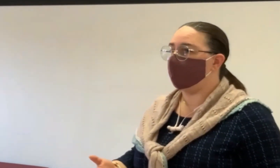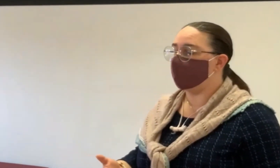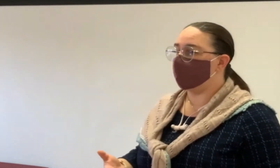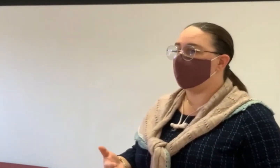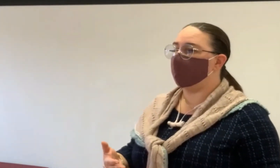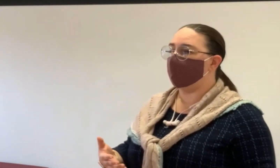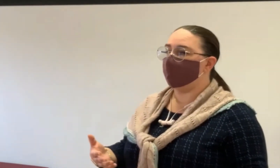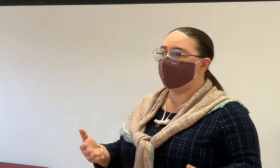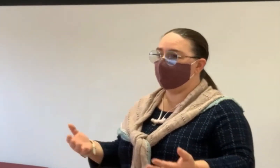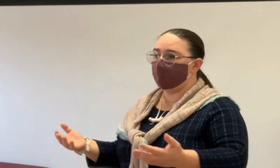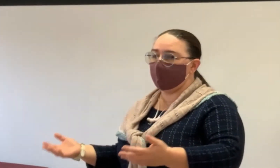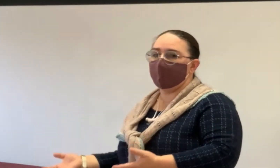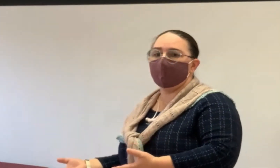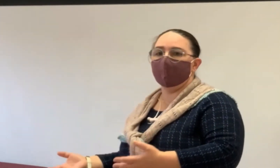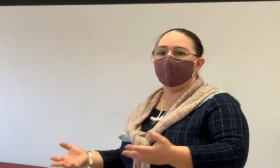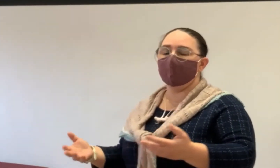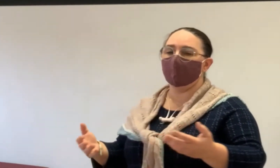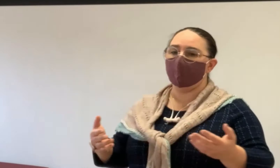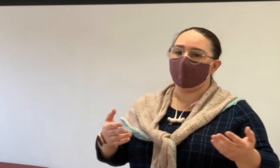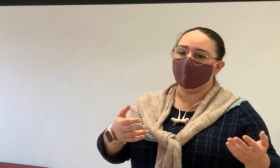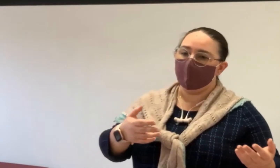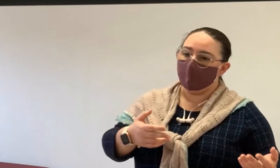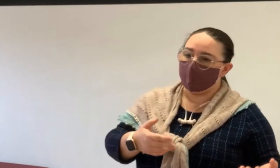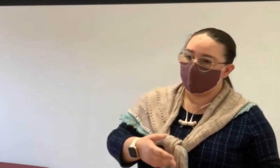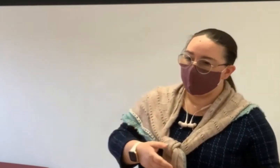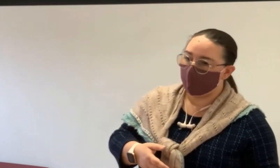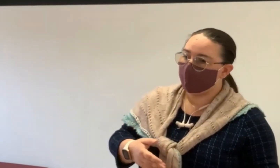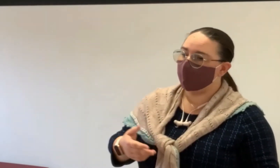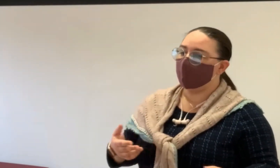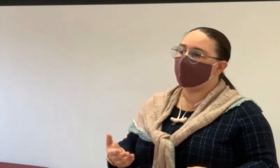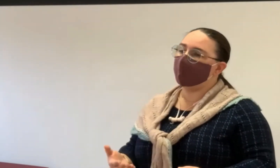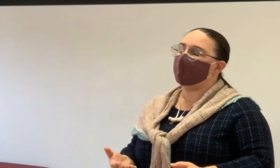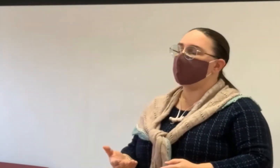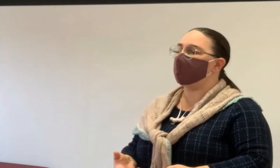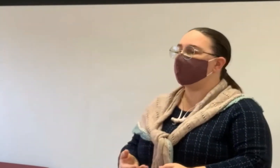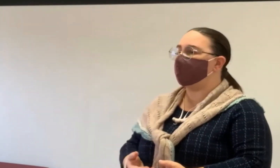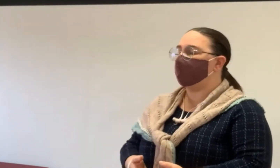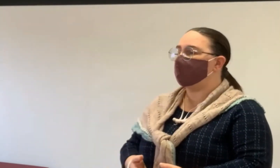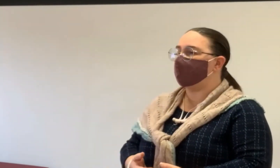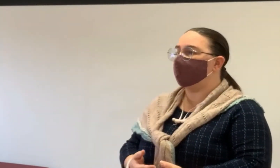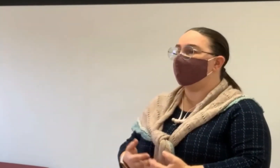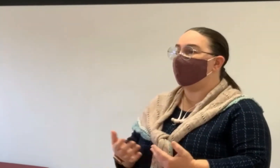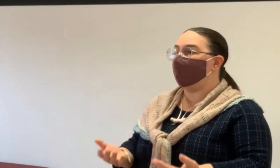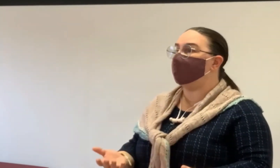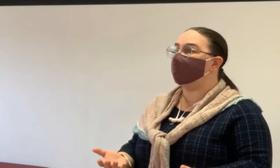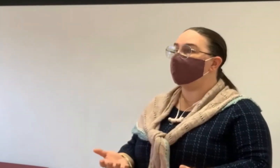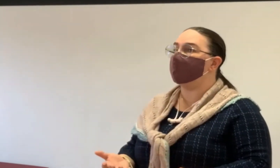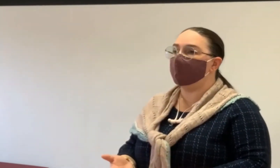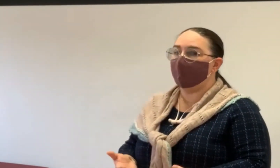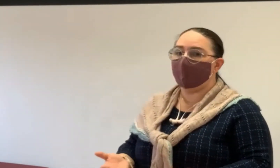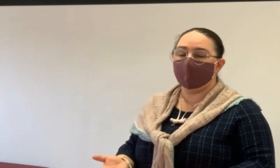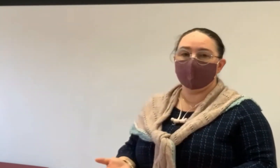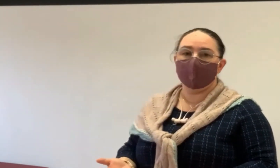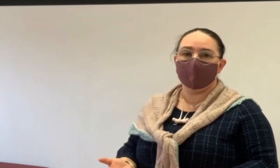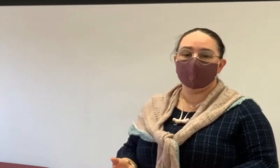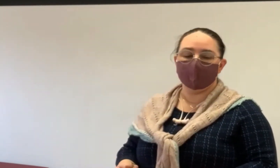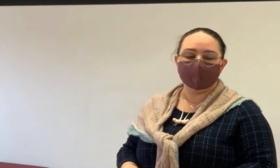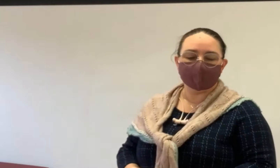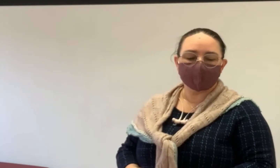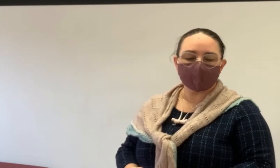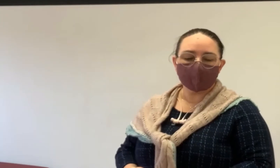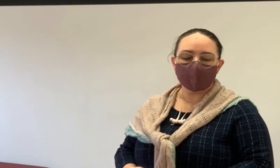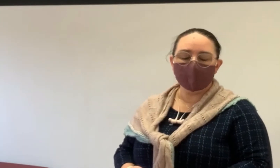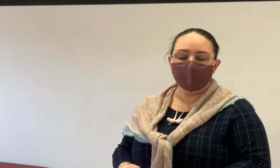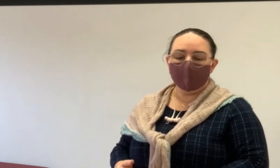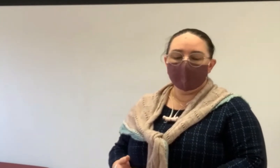figure out if you stay in your home or need to move out of your home and find another place to live and how you would do that if you wanted to.